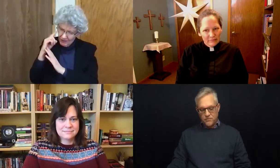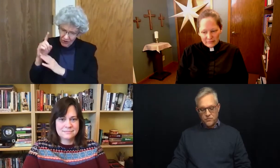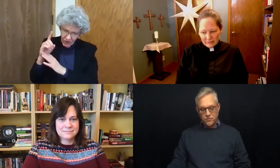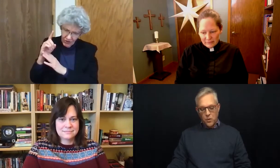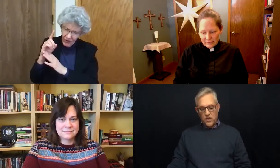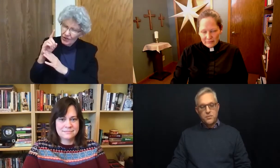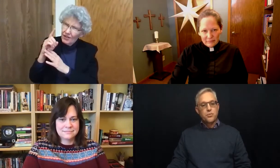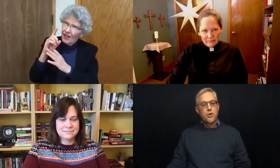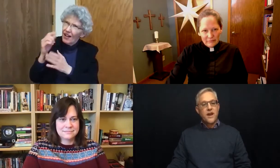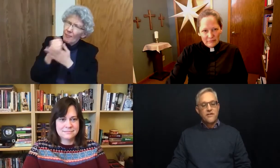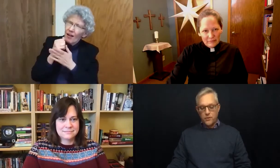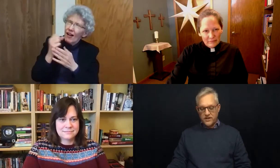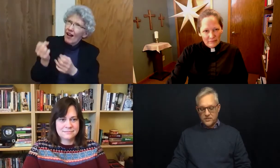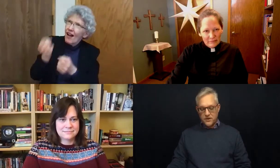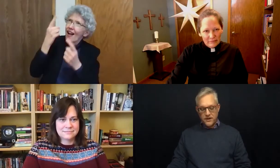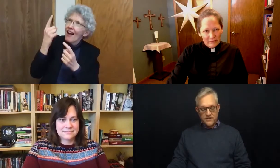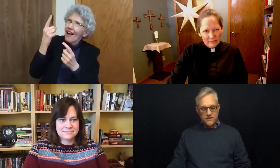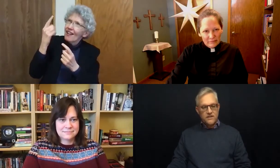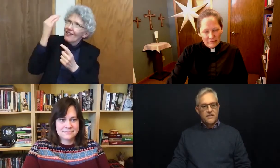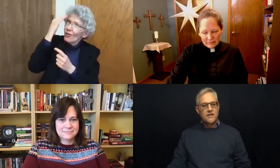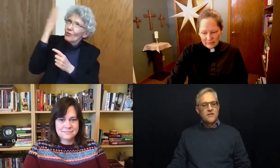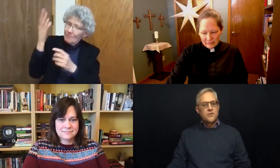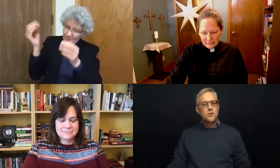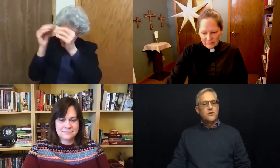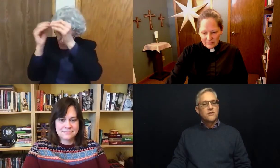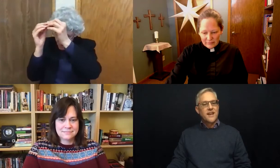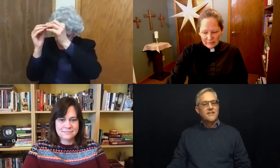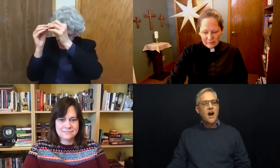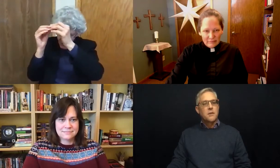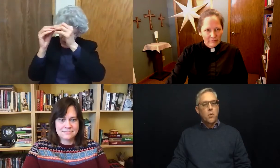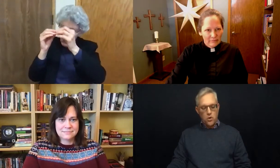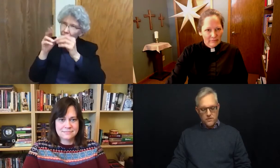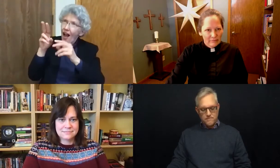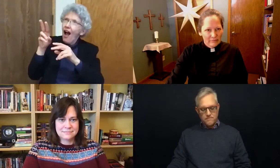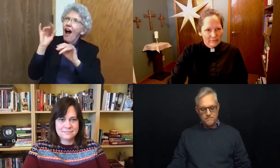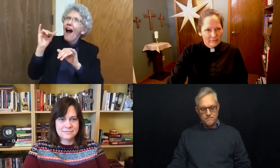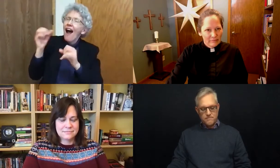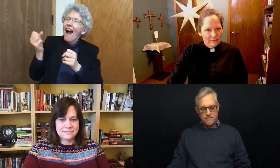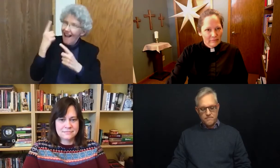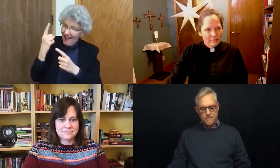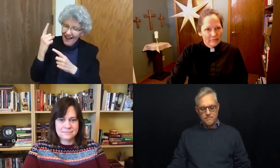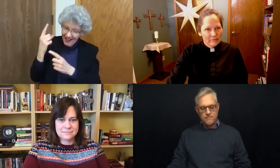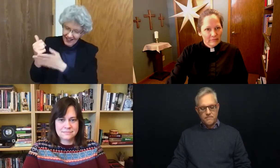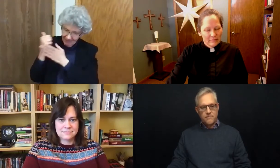We have been praying for experience to understand God more, so